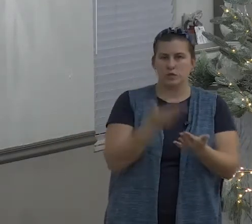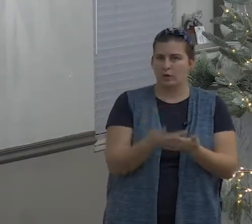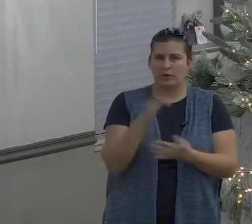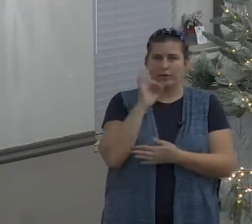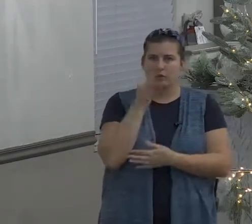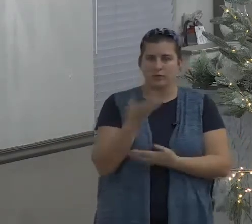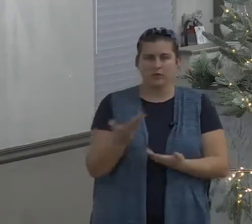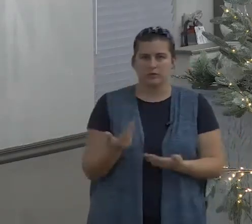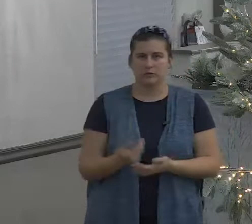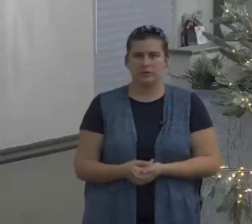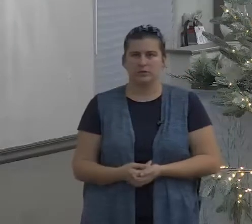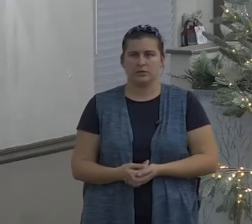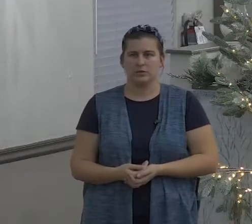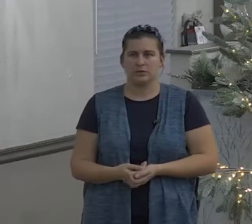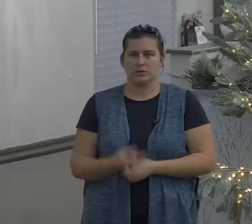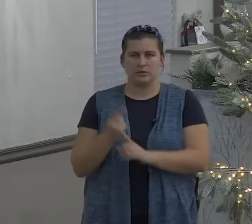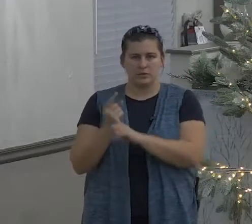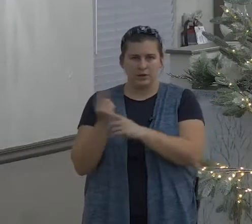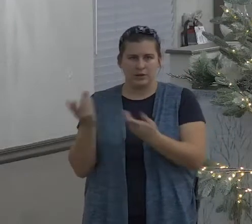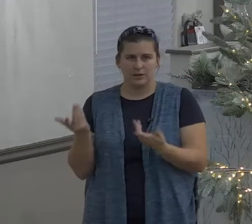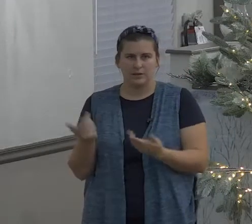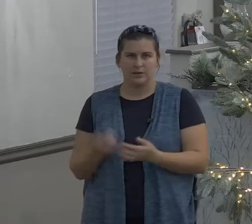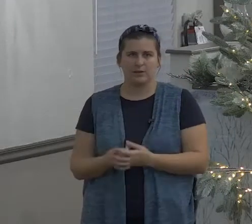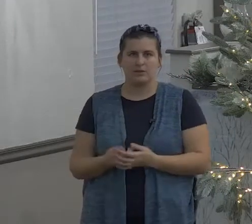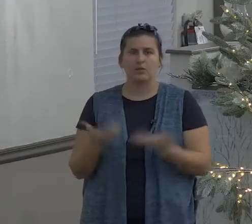a good tree cannot produce bad fruit